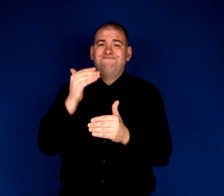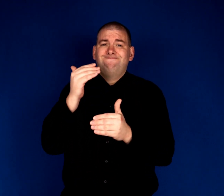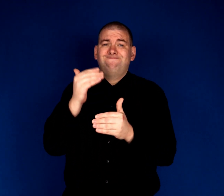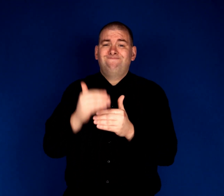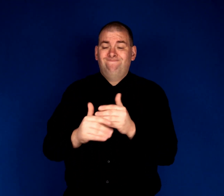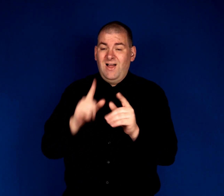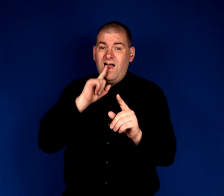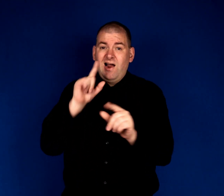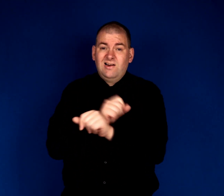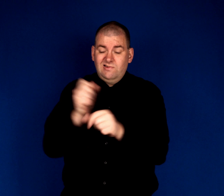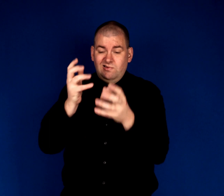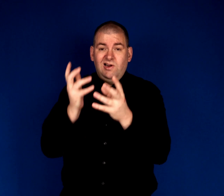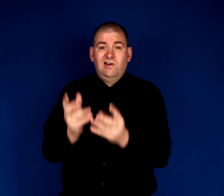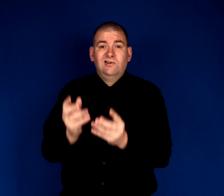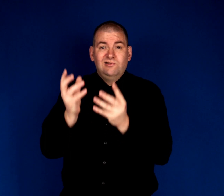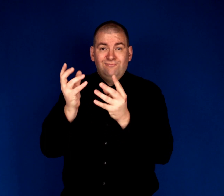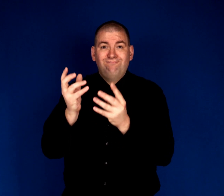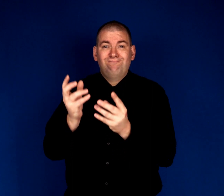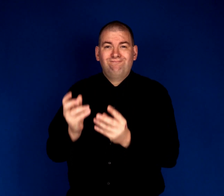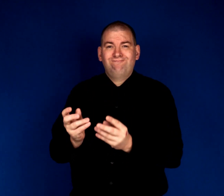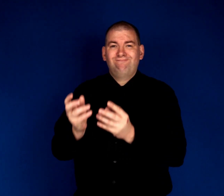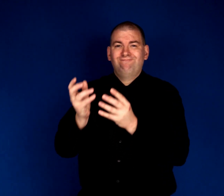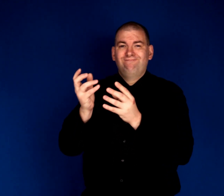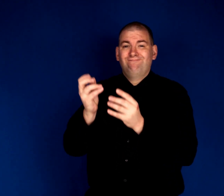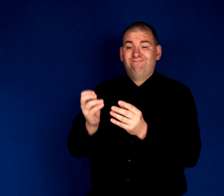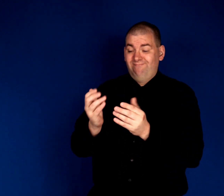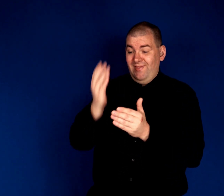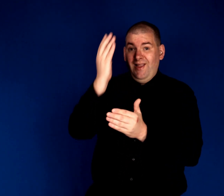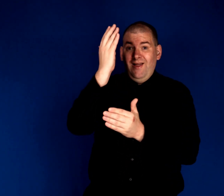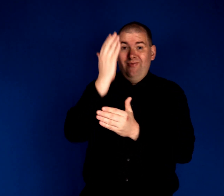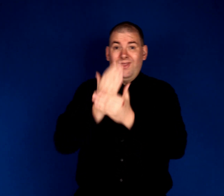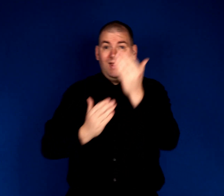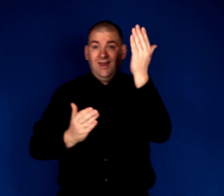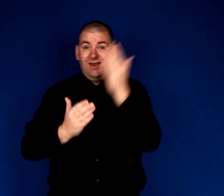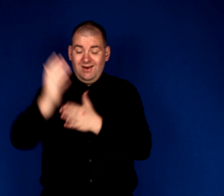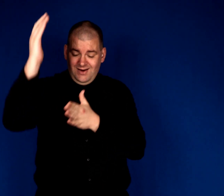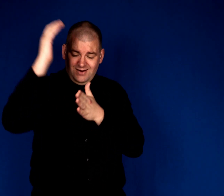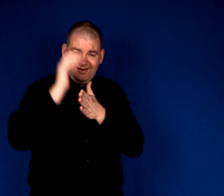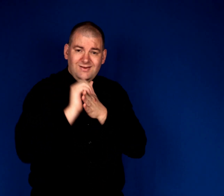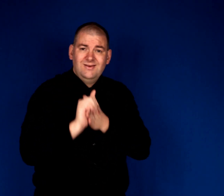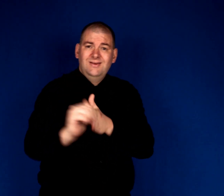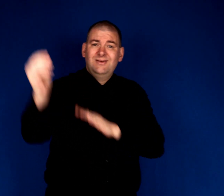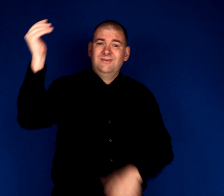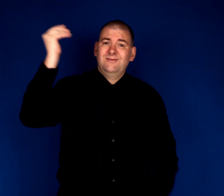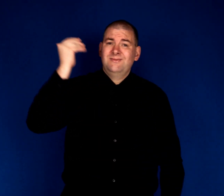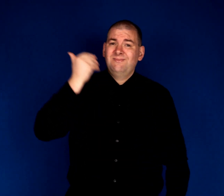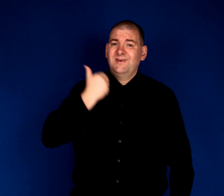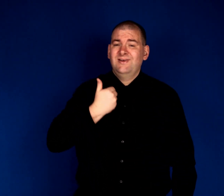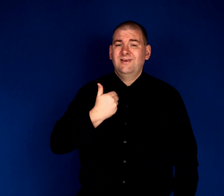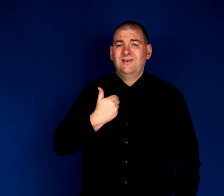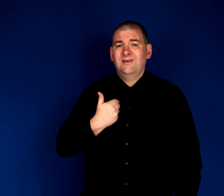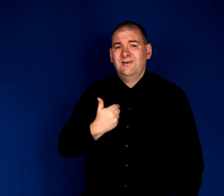and tender. They're leading me